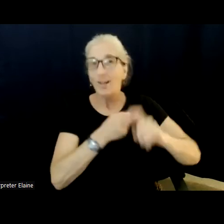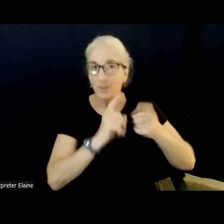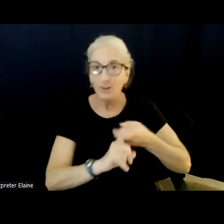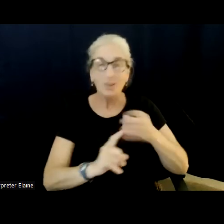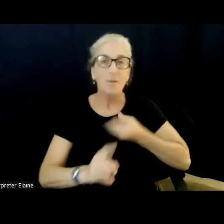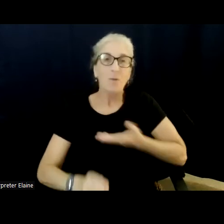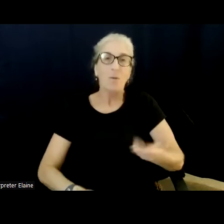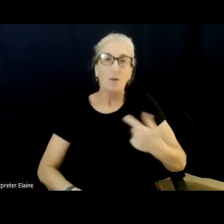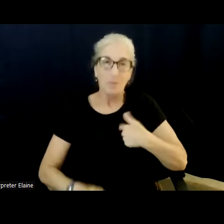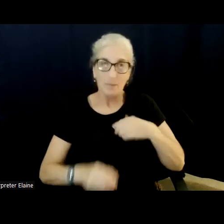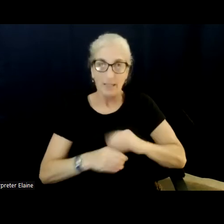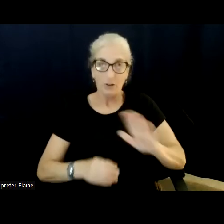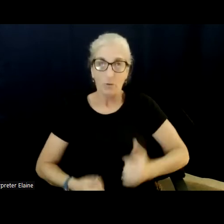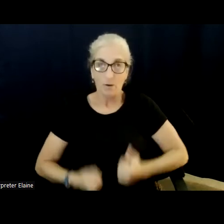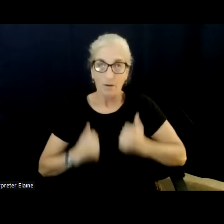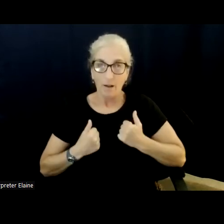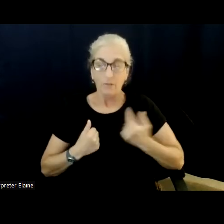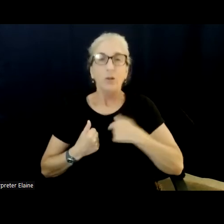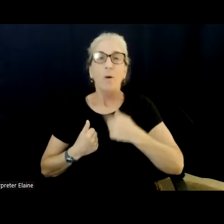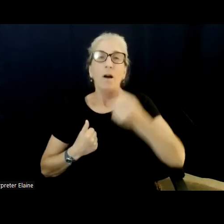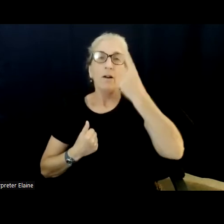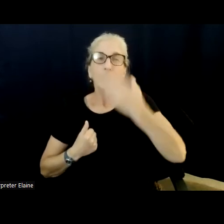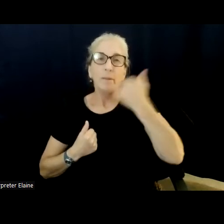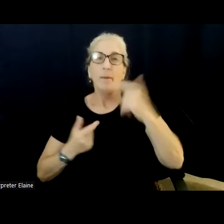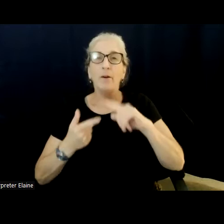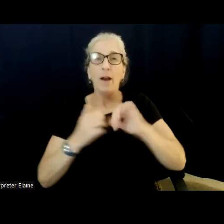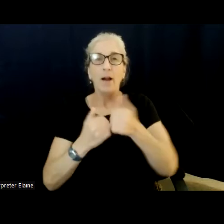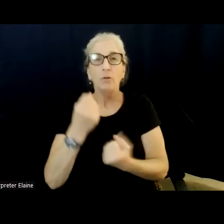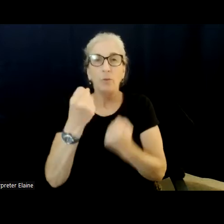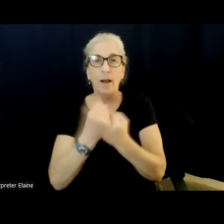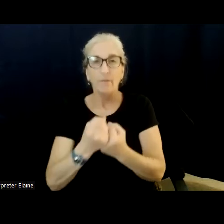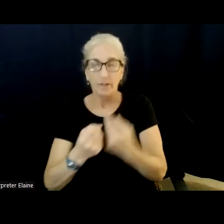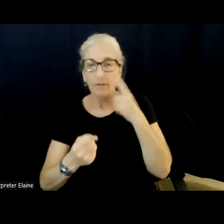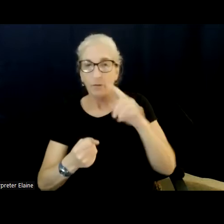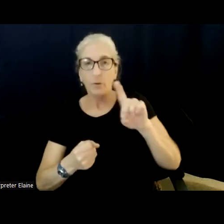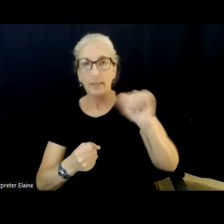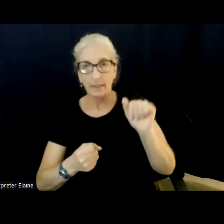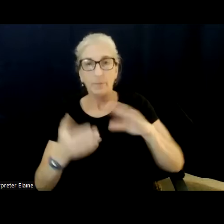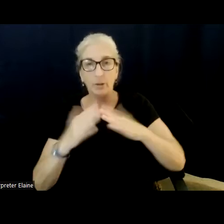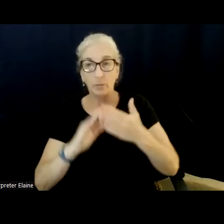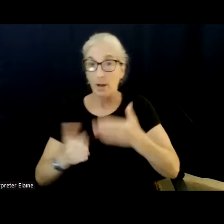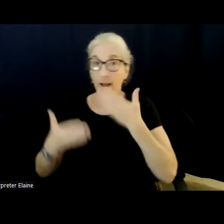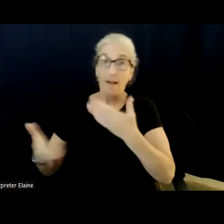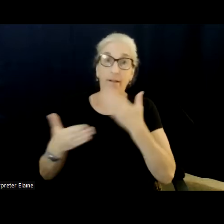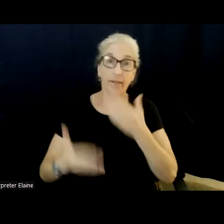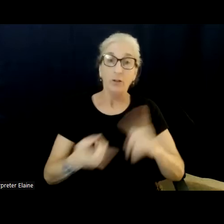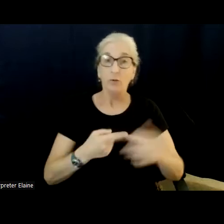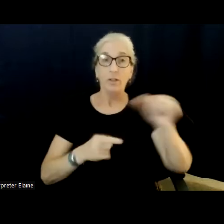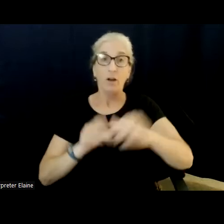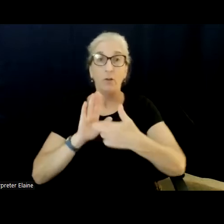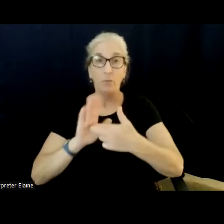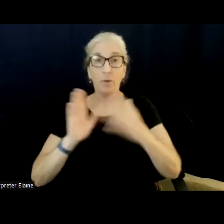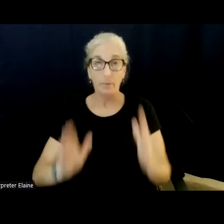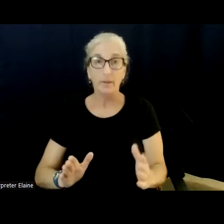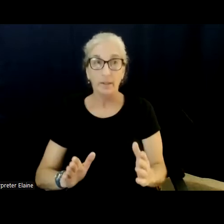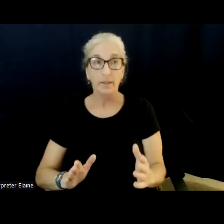how I can advocate for the disability community. And thank you to the representatives for being here today, and Don Beyer for your